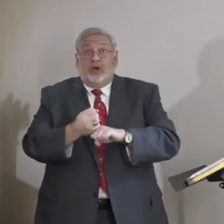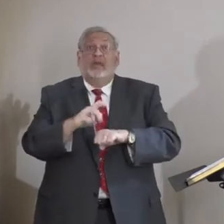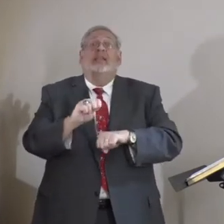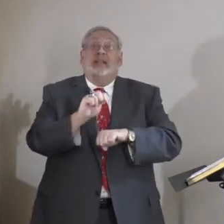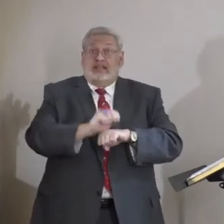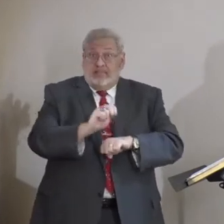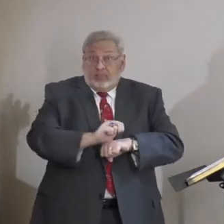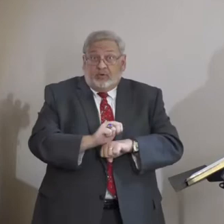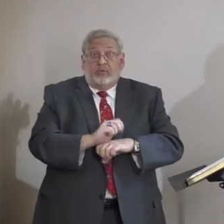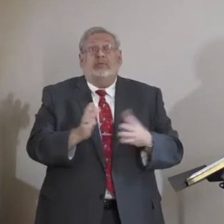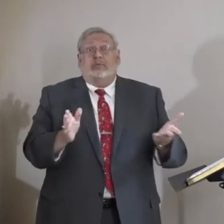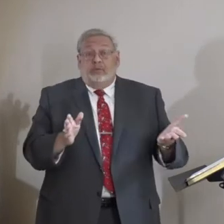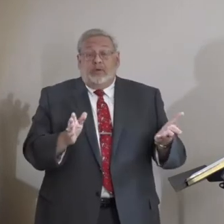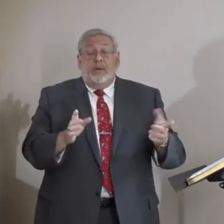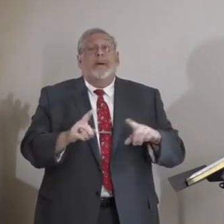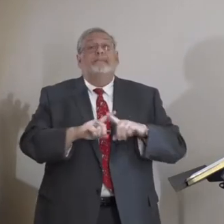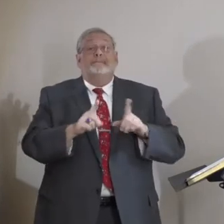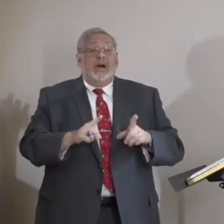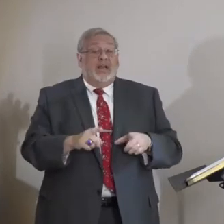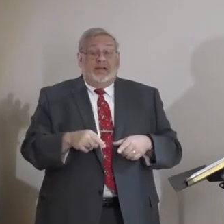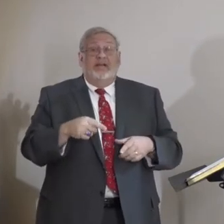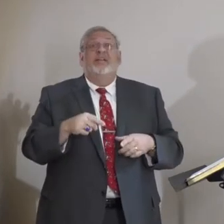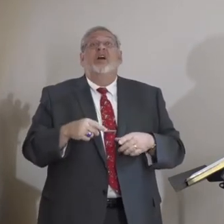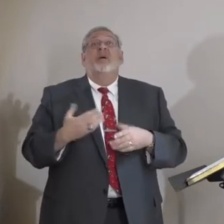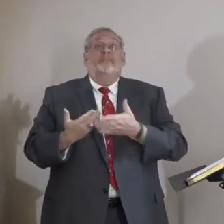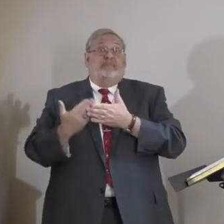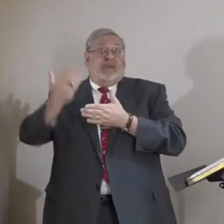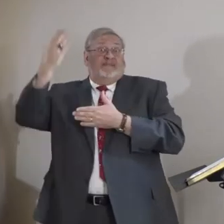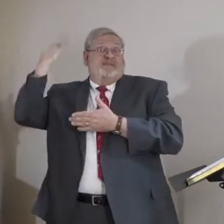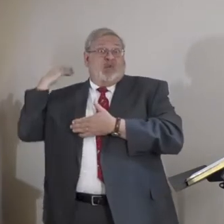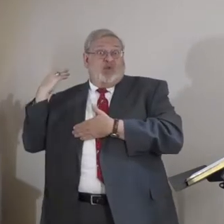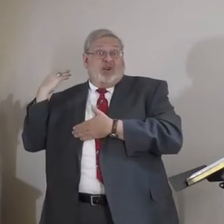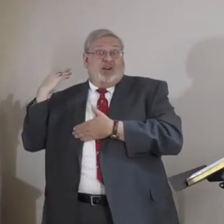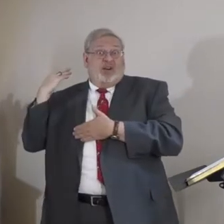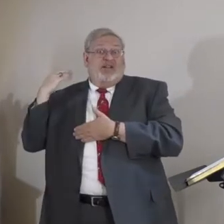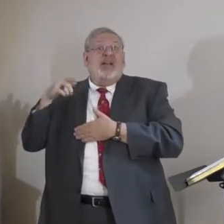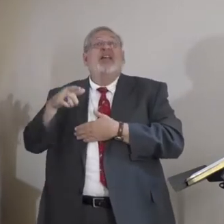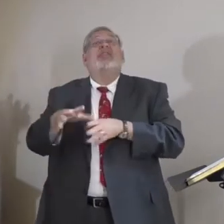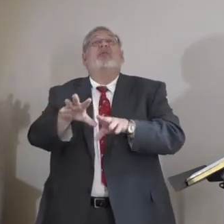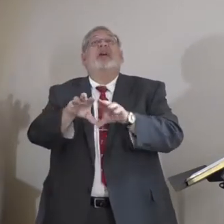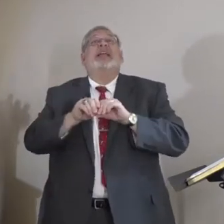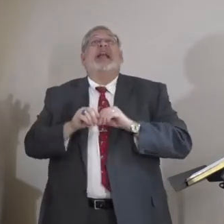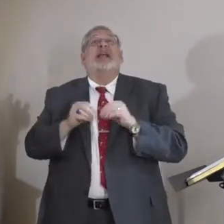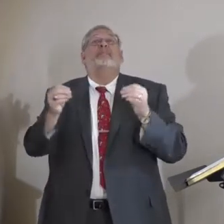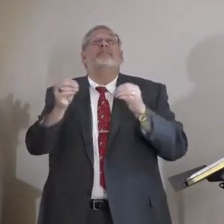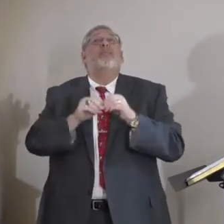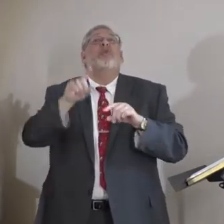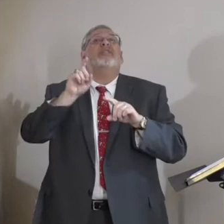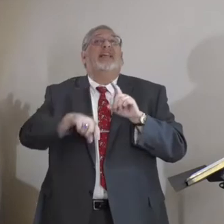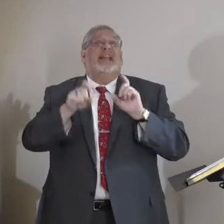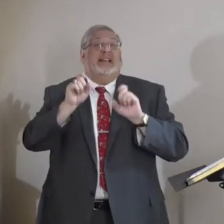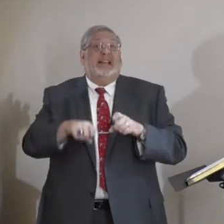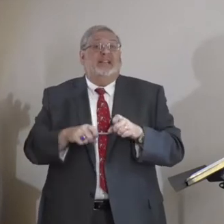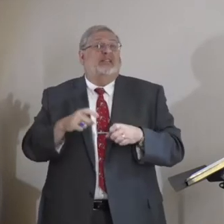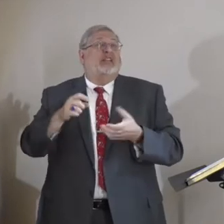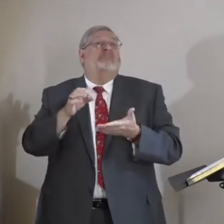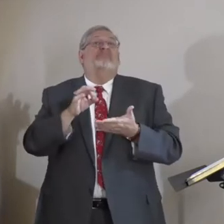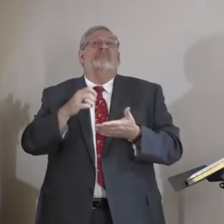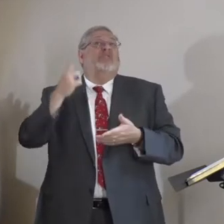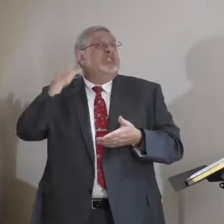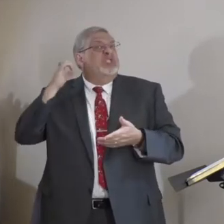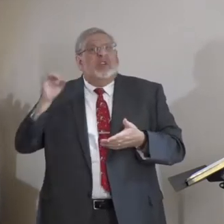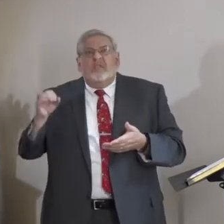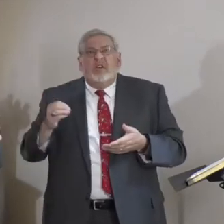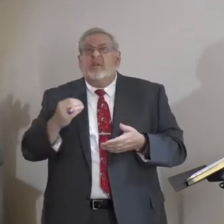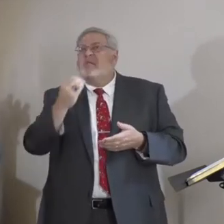to support government. But these men were taking more from the people than they should have. In fact, they were taking silver. They were taking